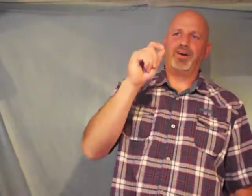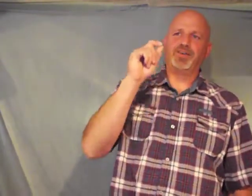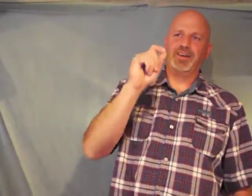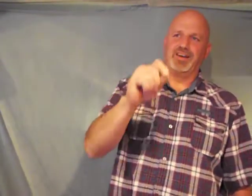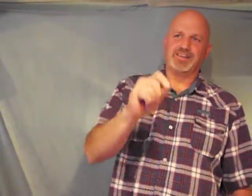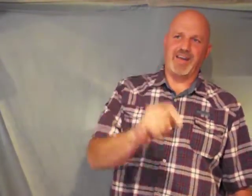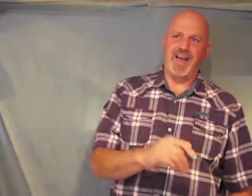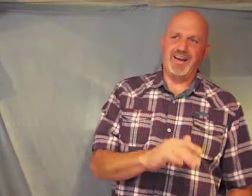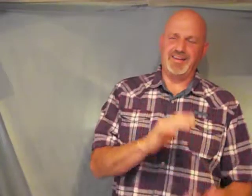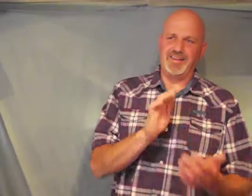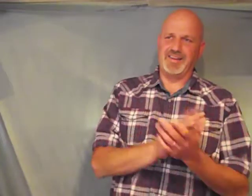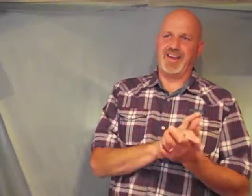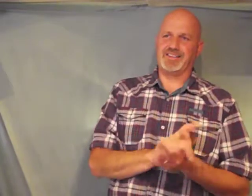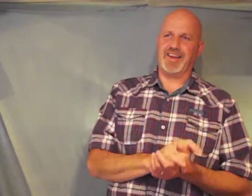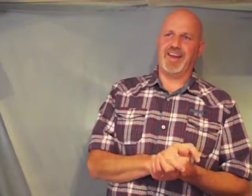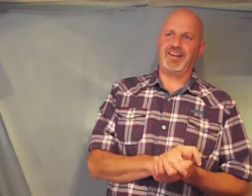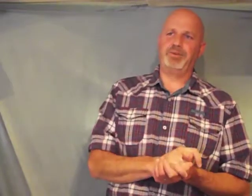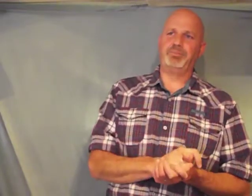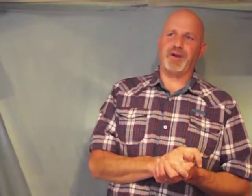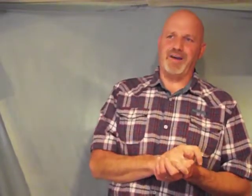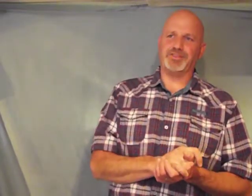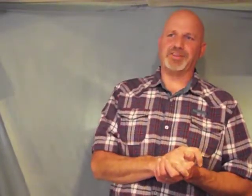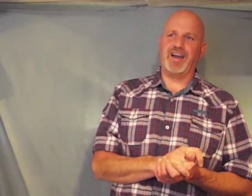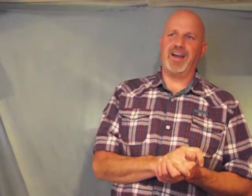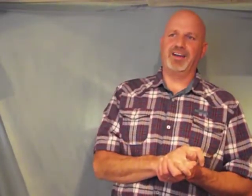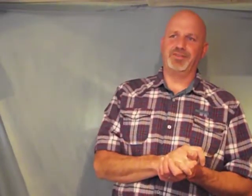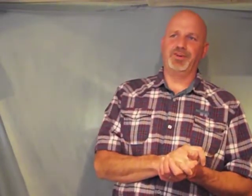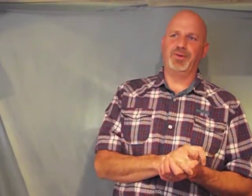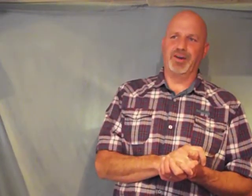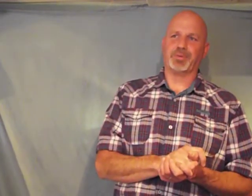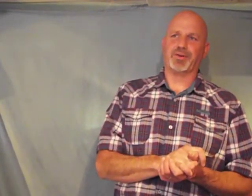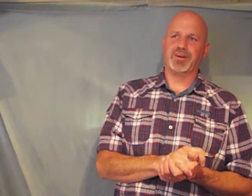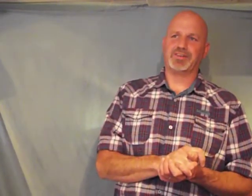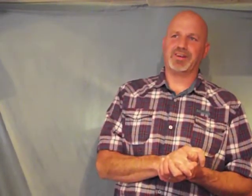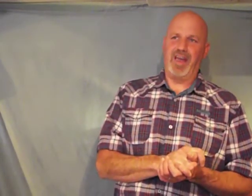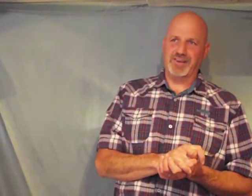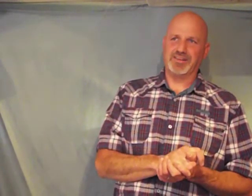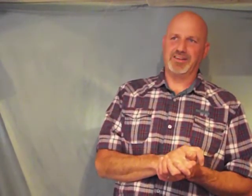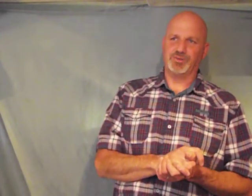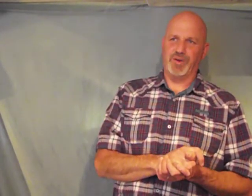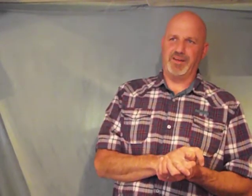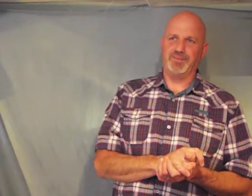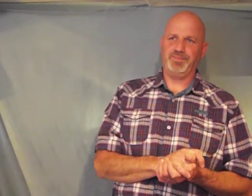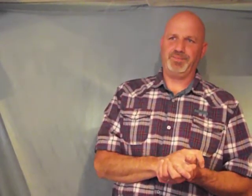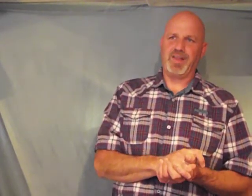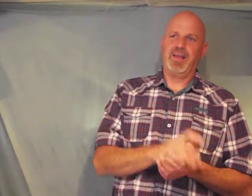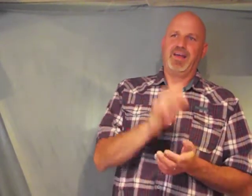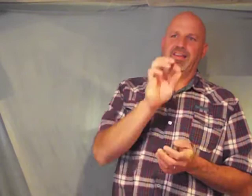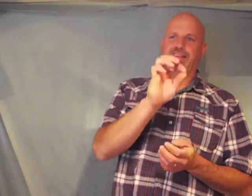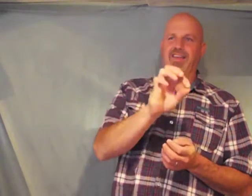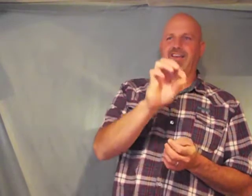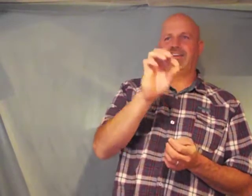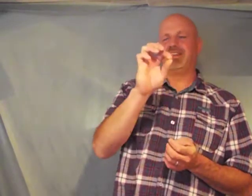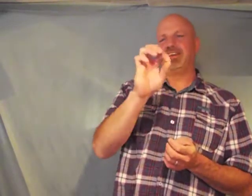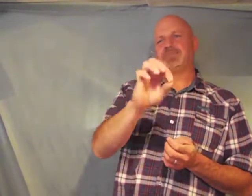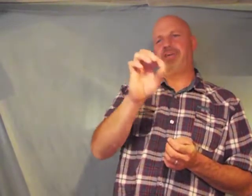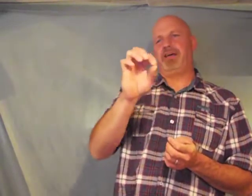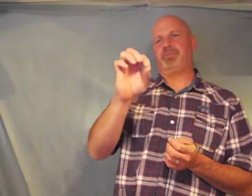did Isaiah prophesy of you hypocrites as it is written the this people